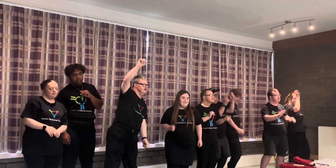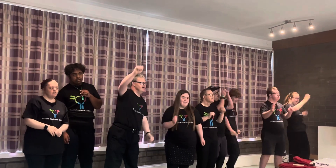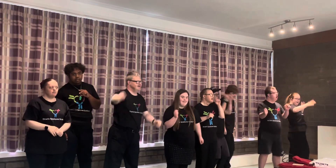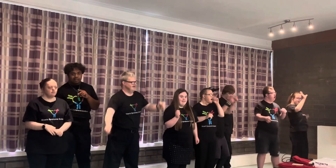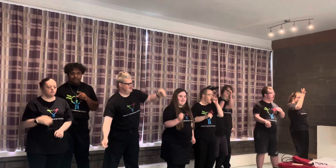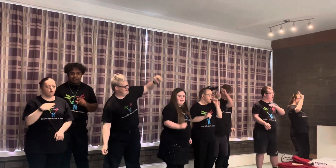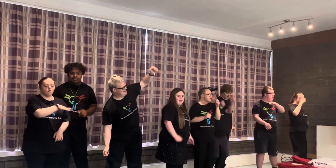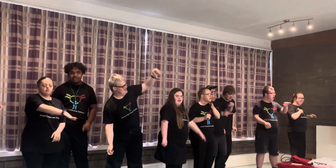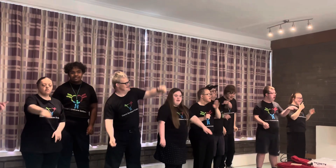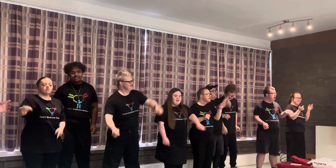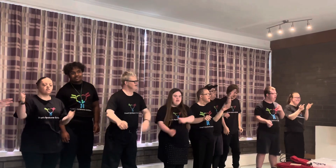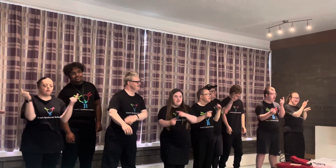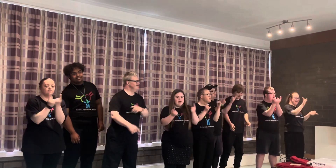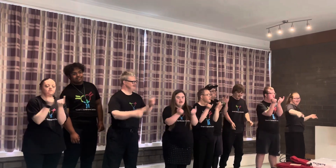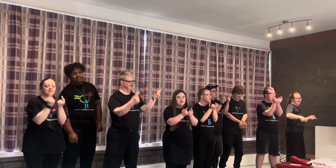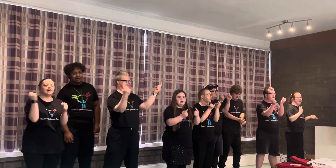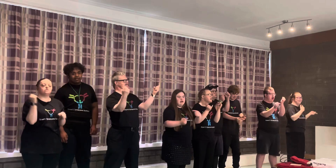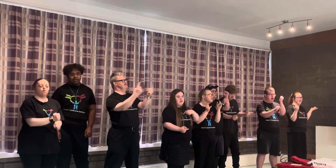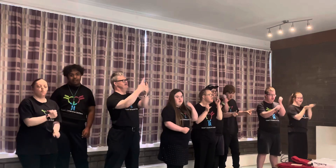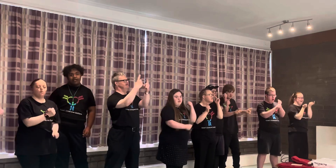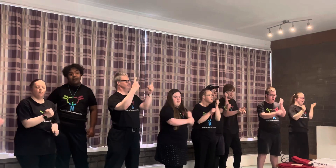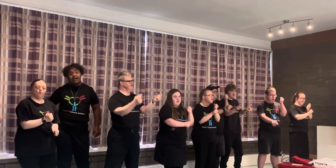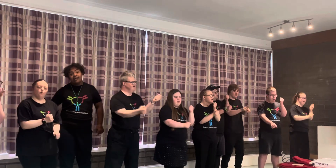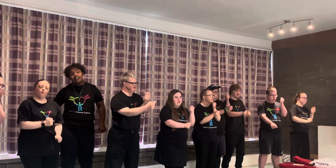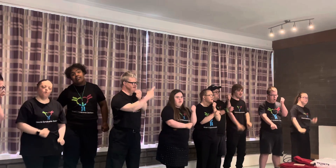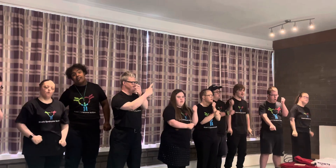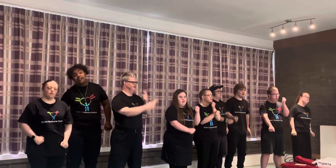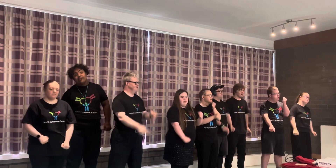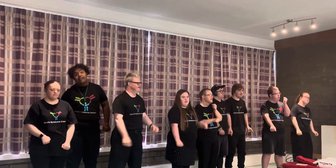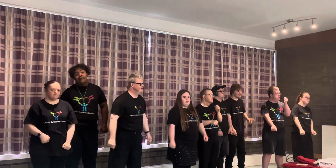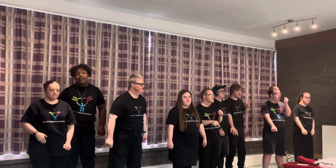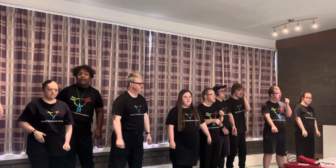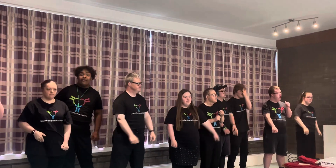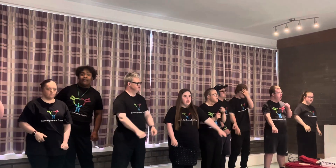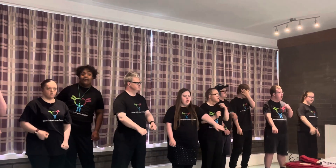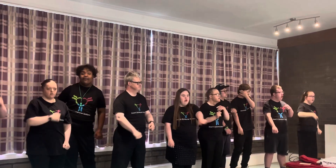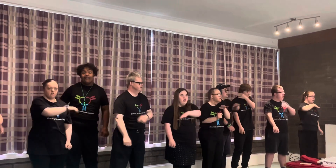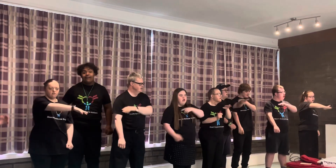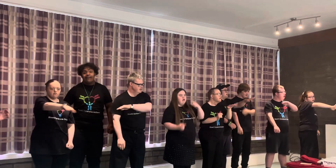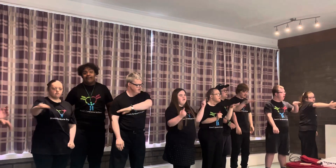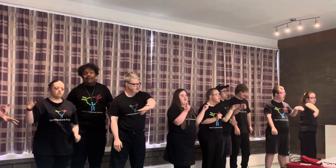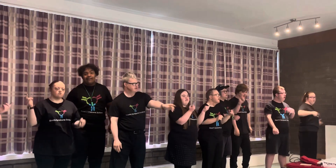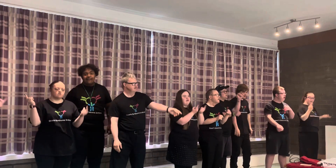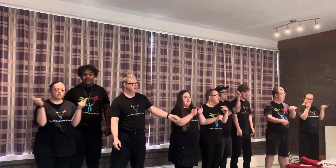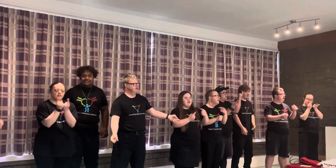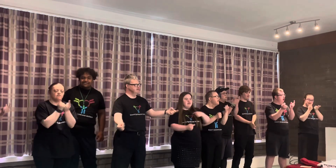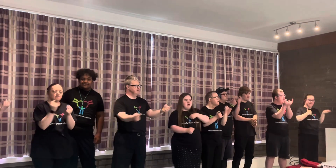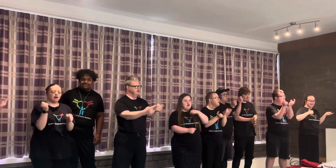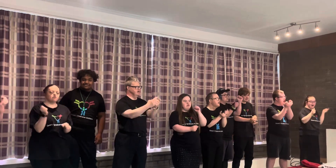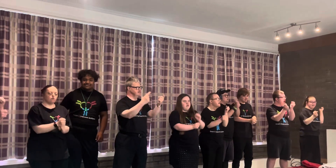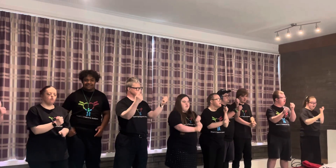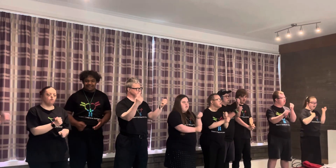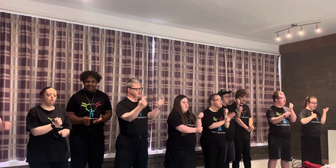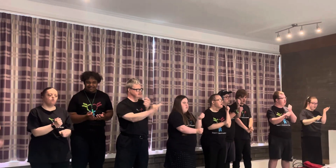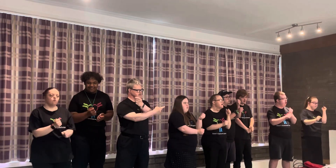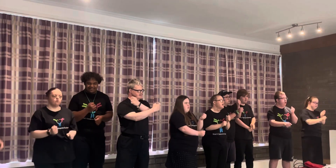All of these things I do, all of these things I do, do,